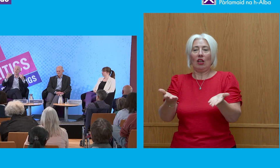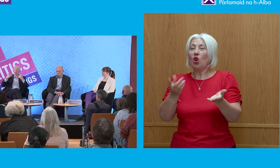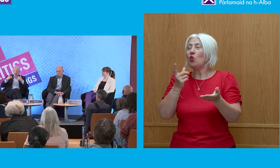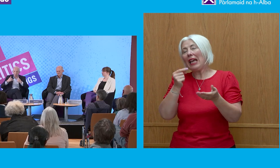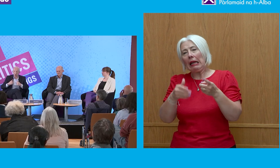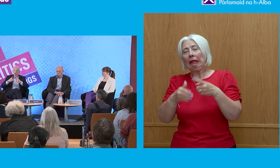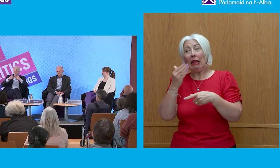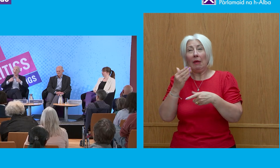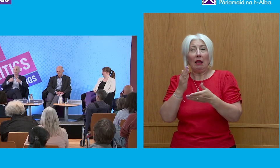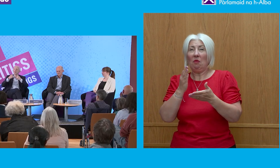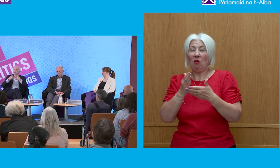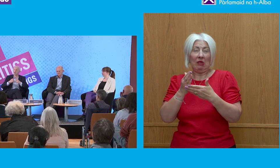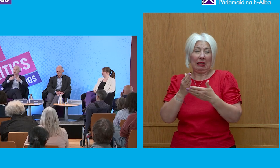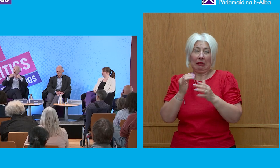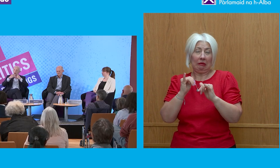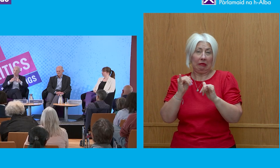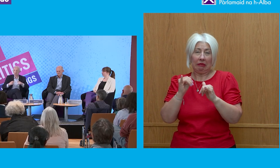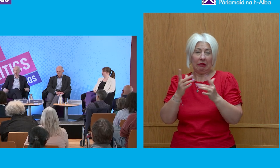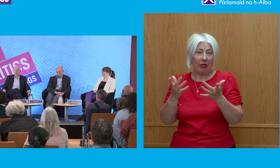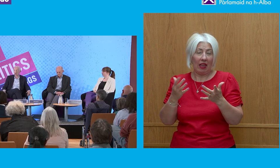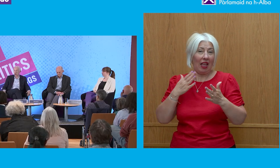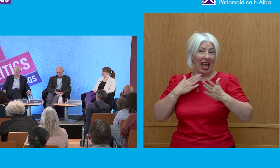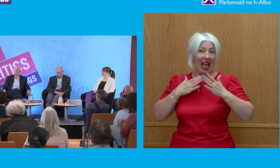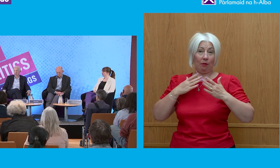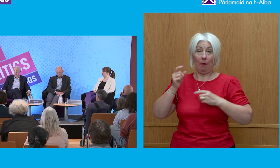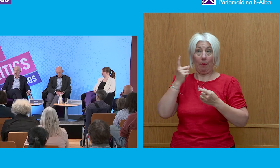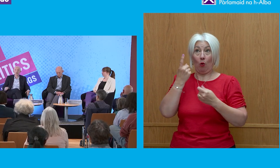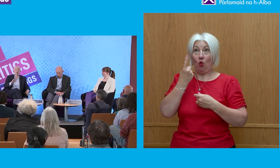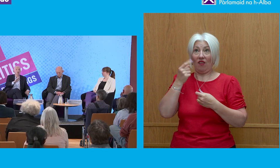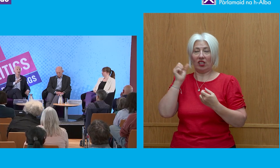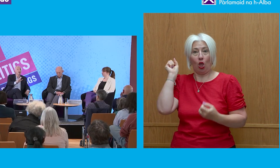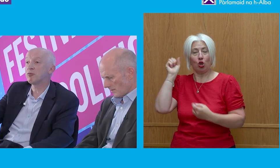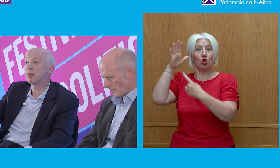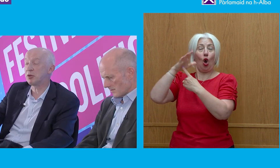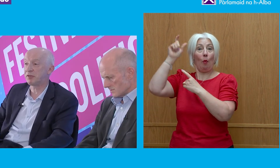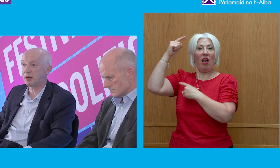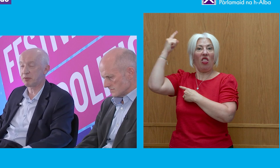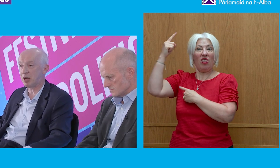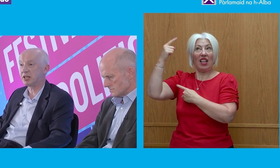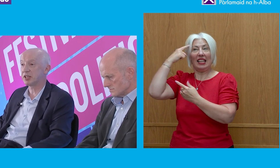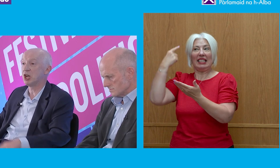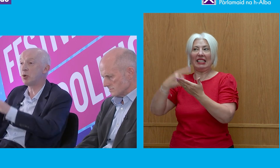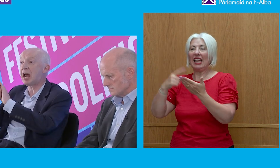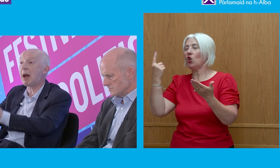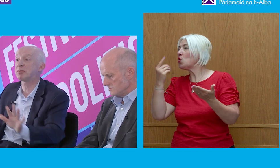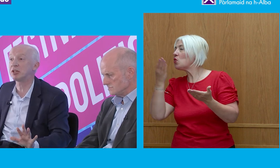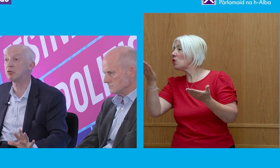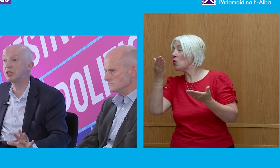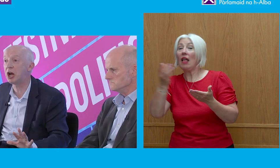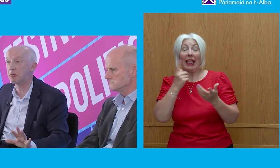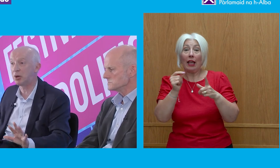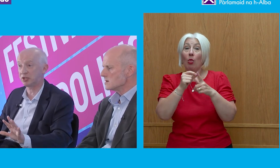it is the personal ethical restraint of the person at the top. And, of course, rather beautifully, you had a Prime Minister, who had